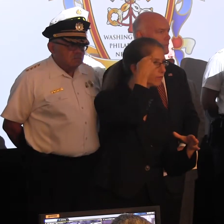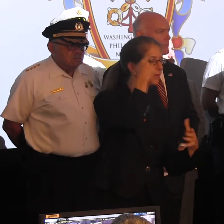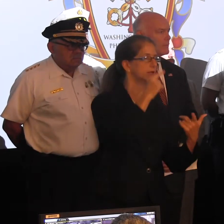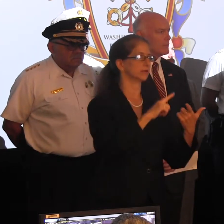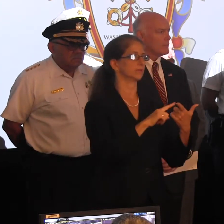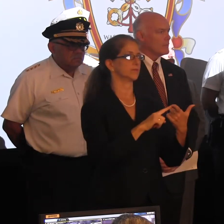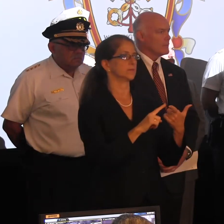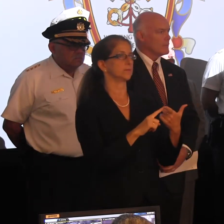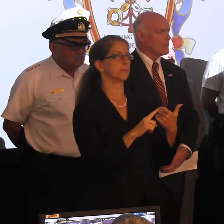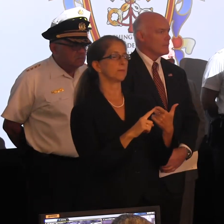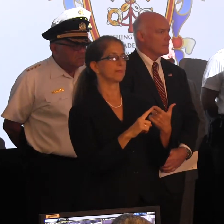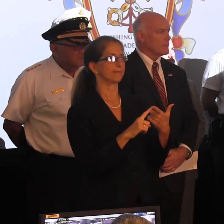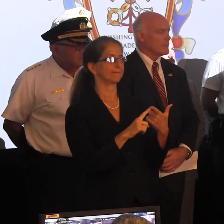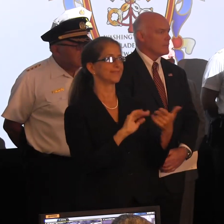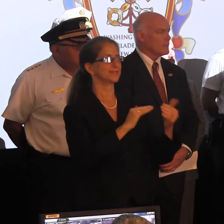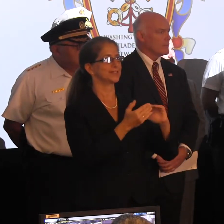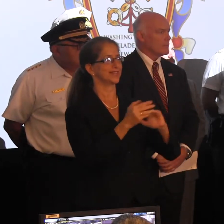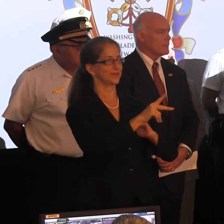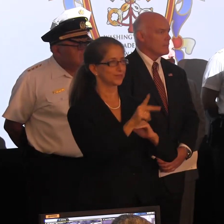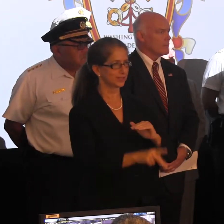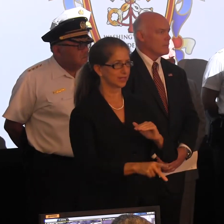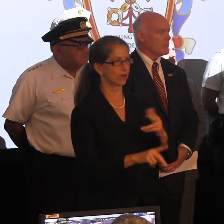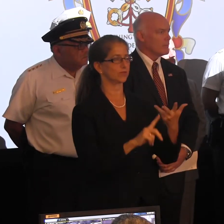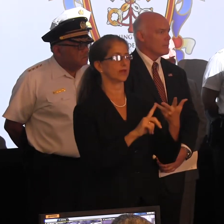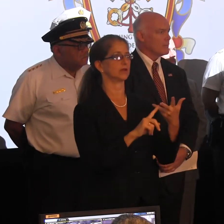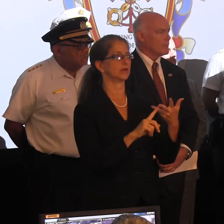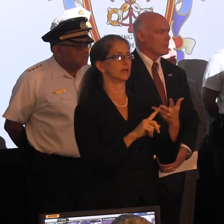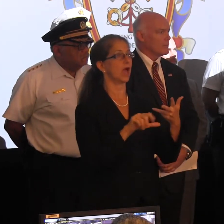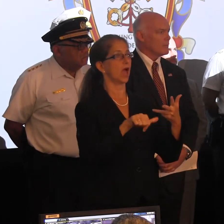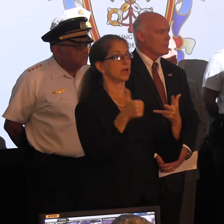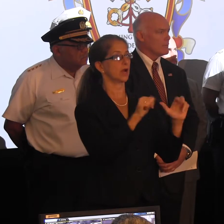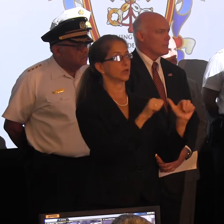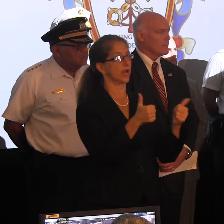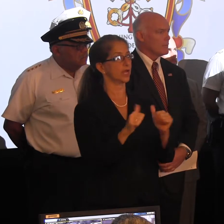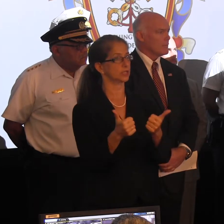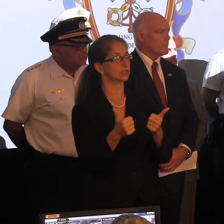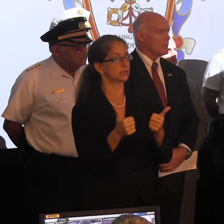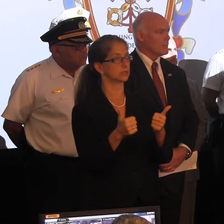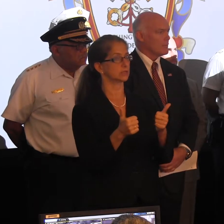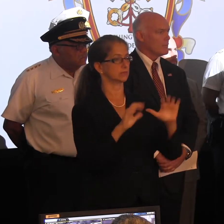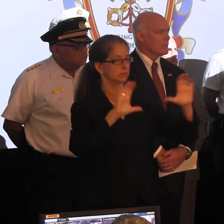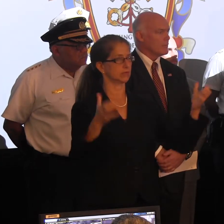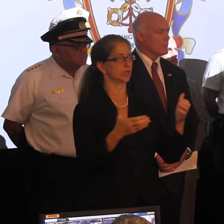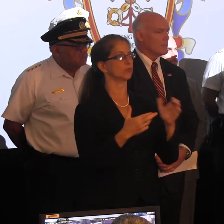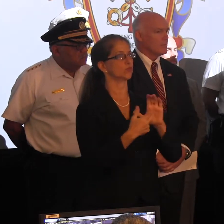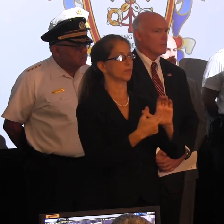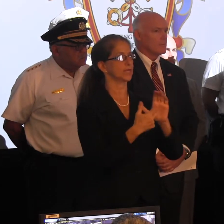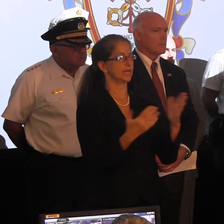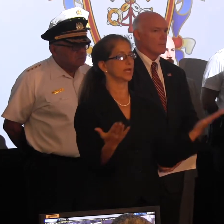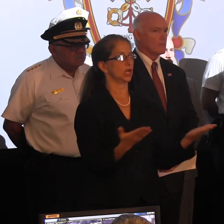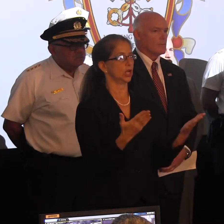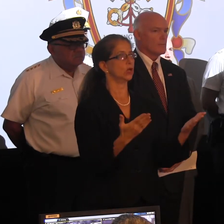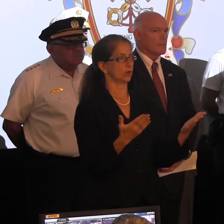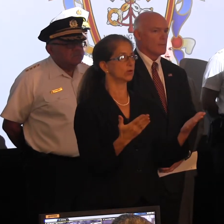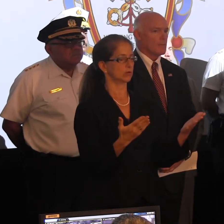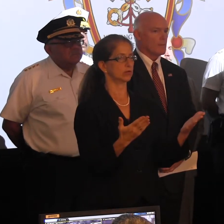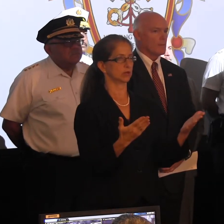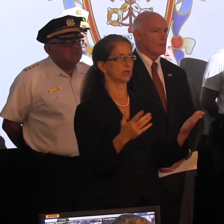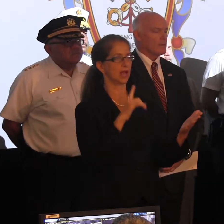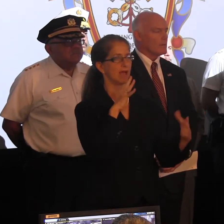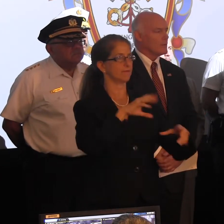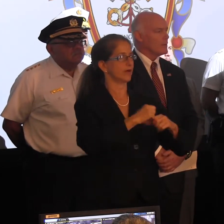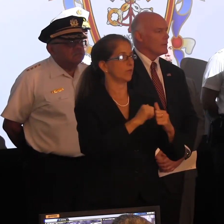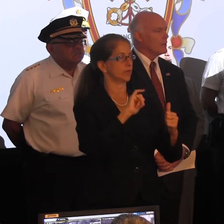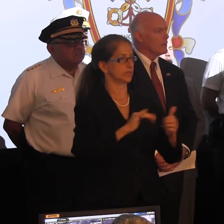the City of Philadelphia, and other agencies represented here that have gone into the planning